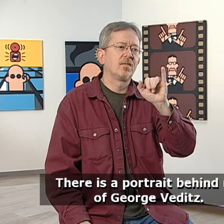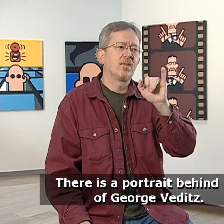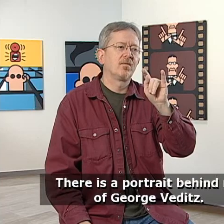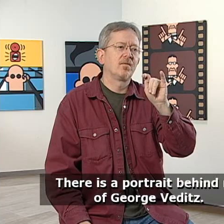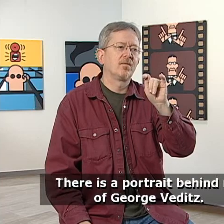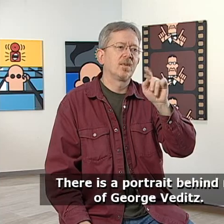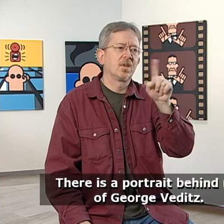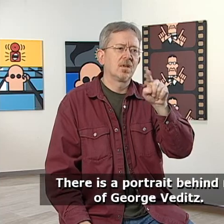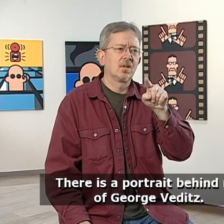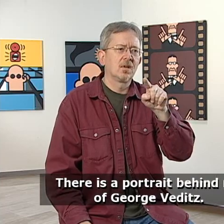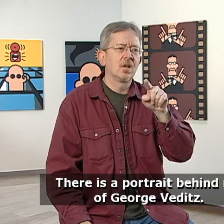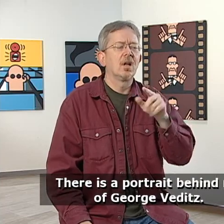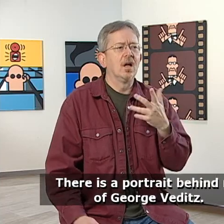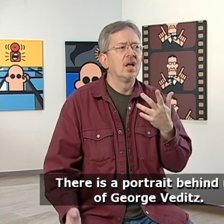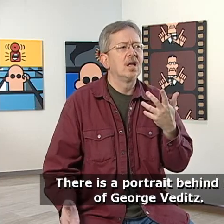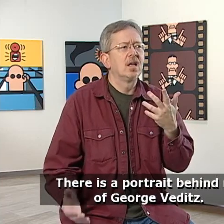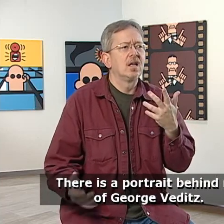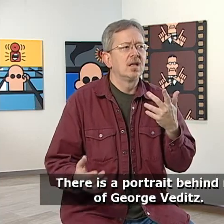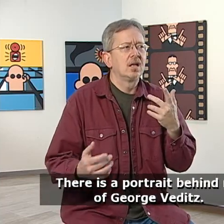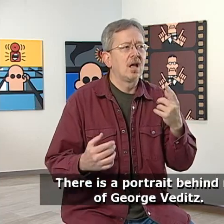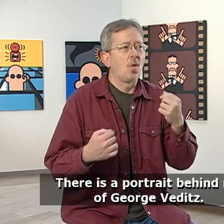There is a portrait behind me of George Veditz.